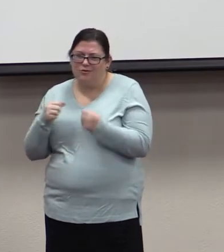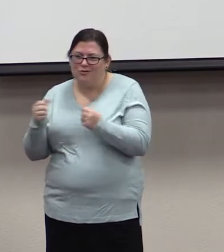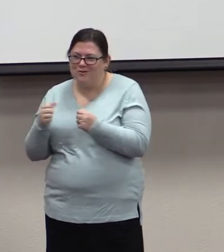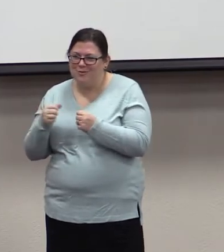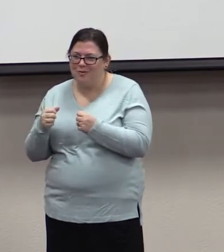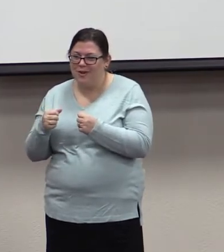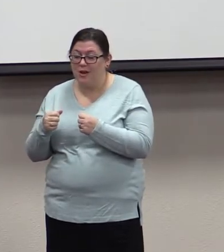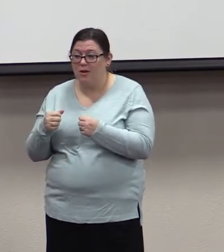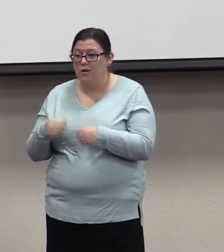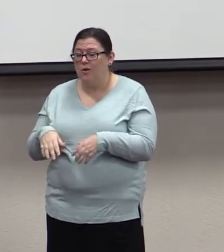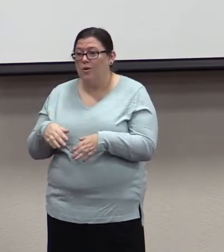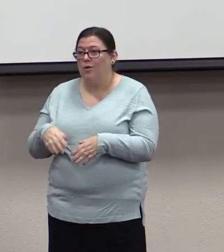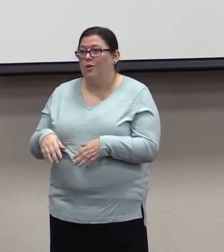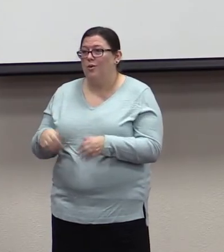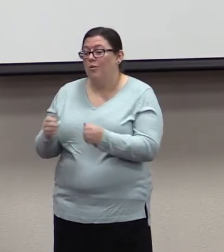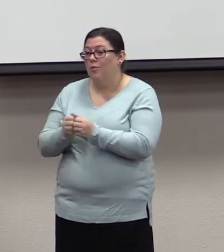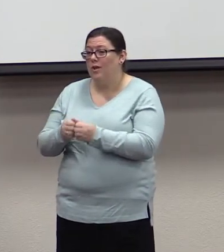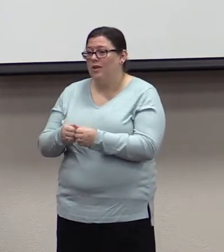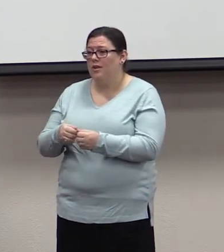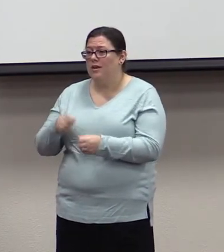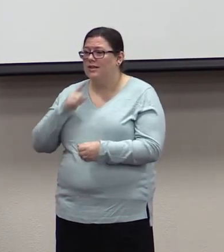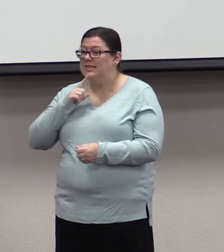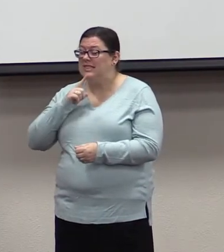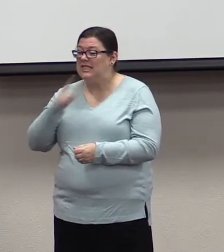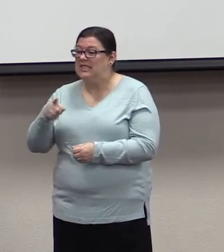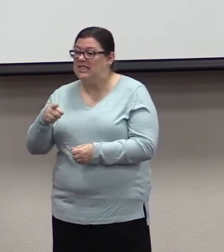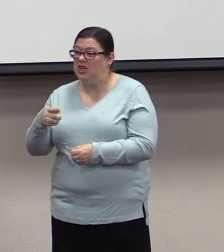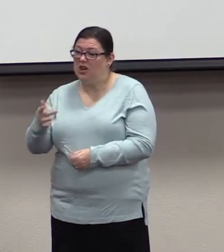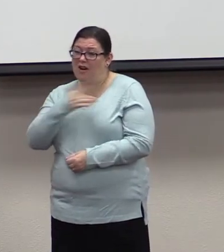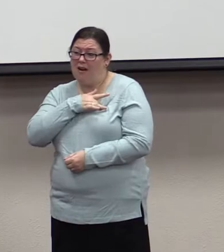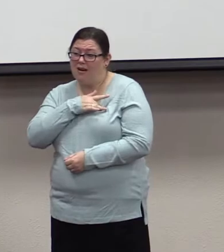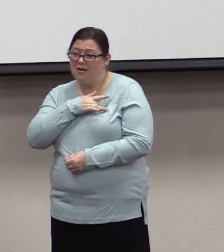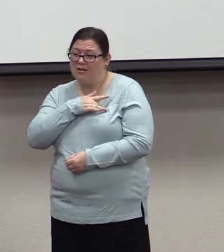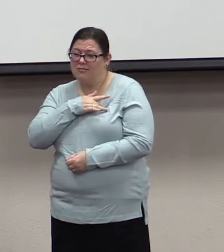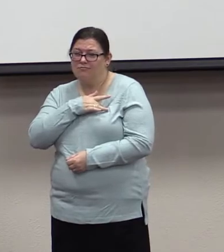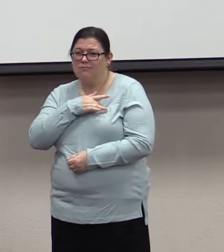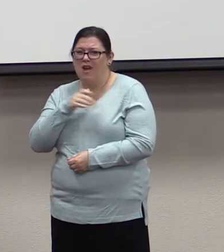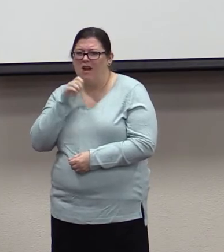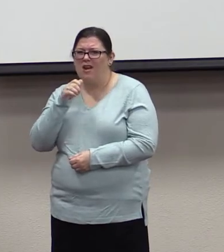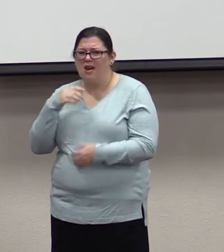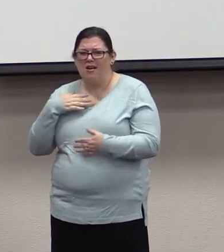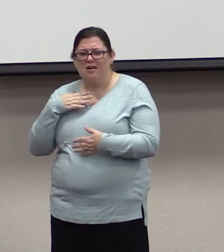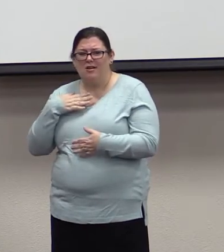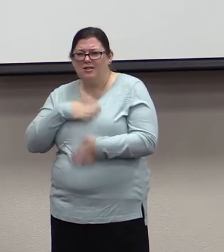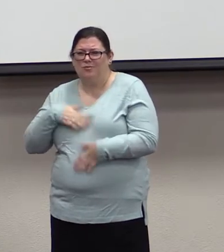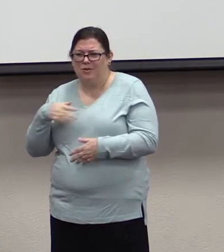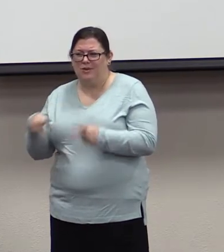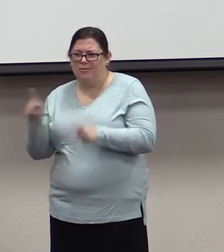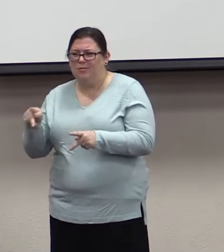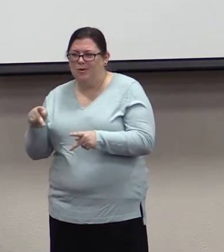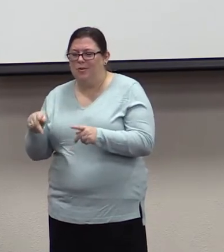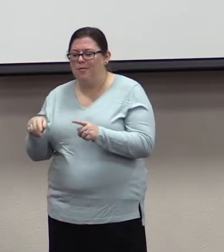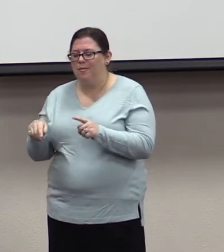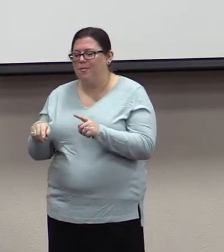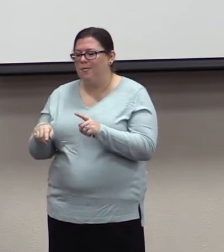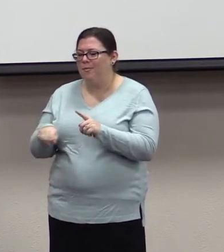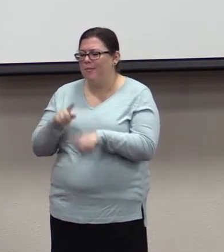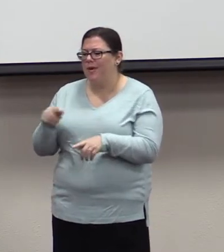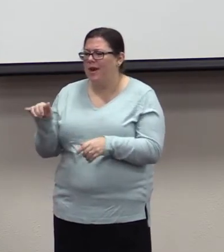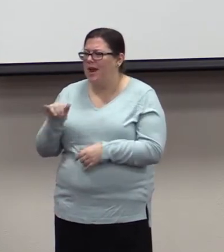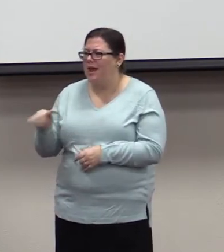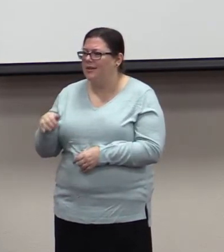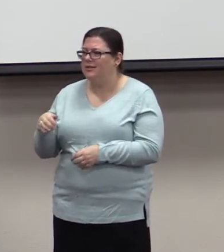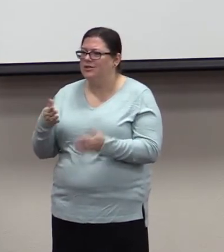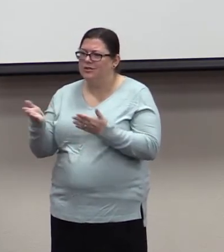Christ, not by the way of eye service, as people pleasers, but as bondservants of Christ, doing the will of